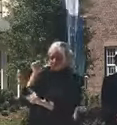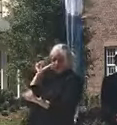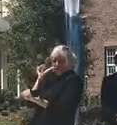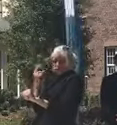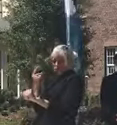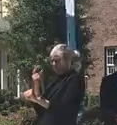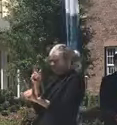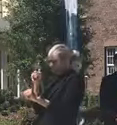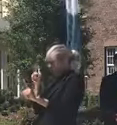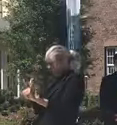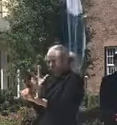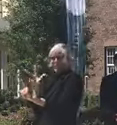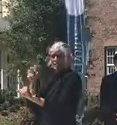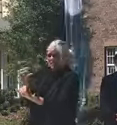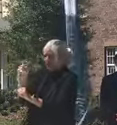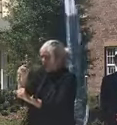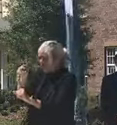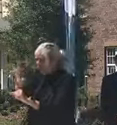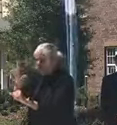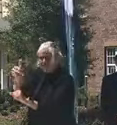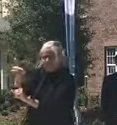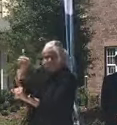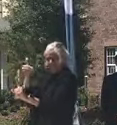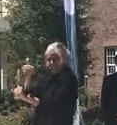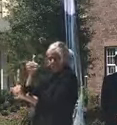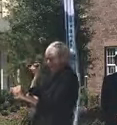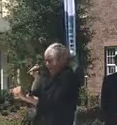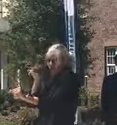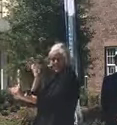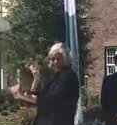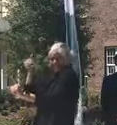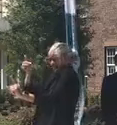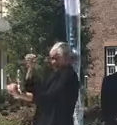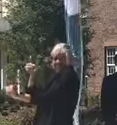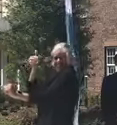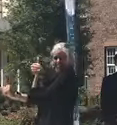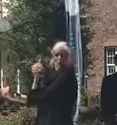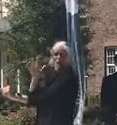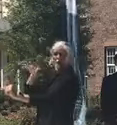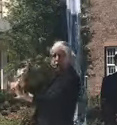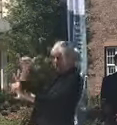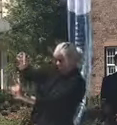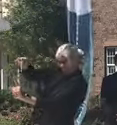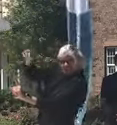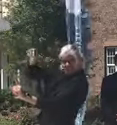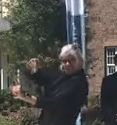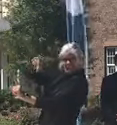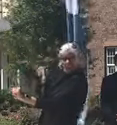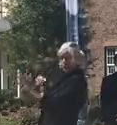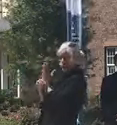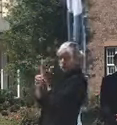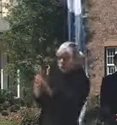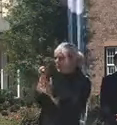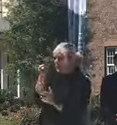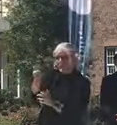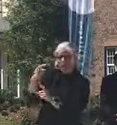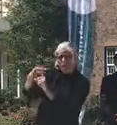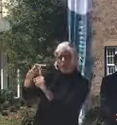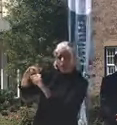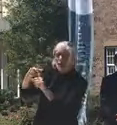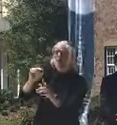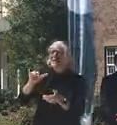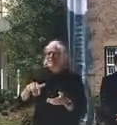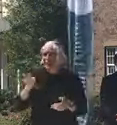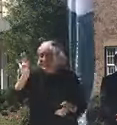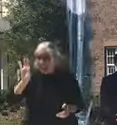percent the day before. May 5th, 0.7 percent of all tests are coming back positive. That's 99.3